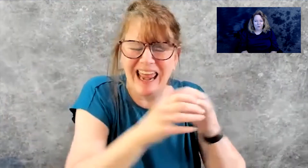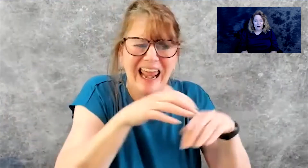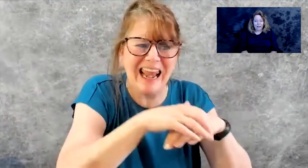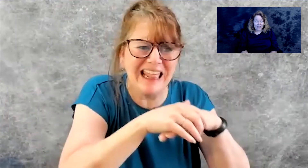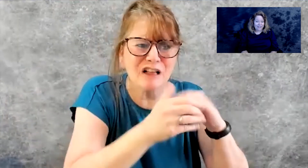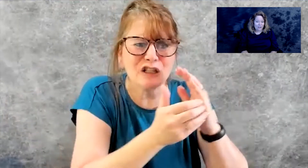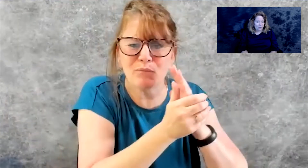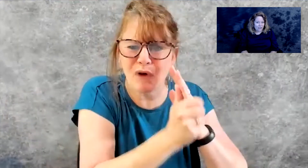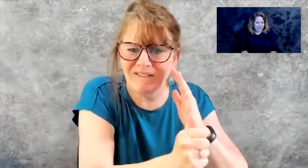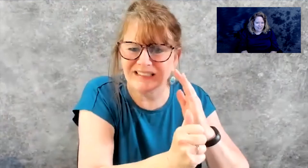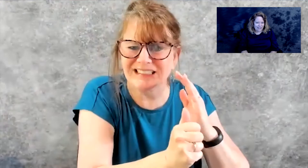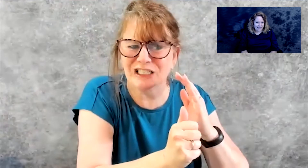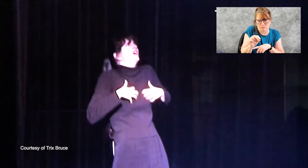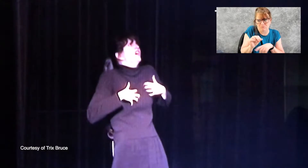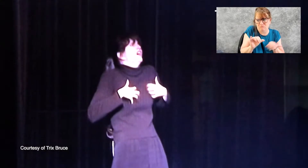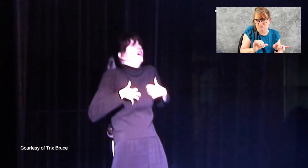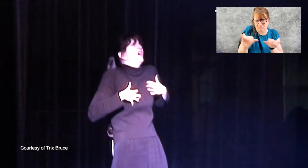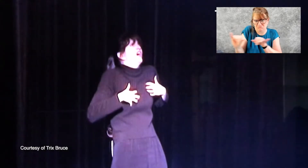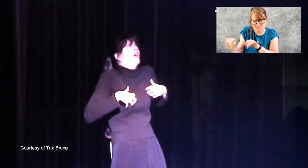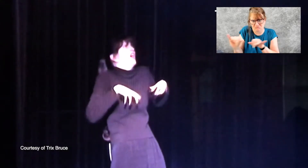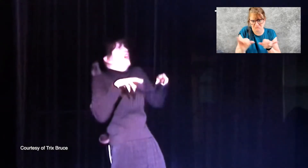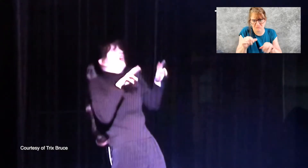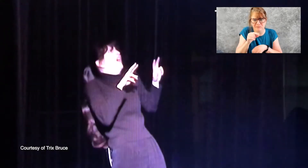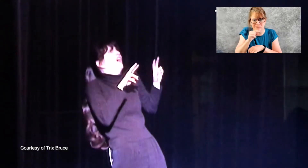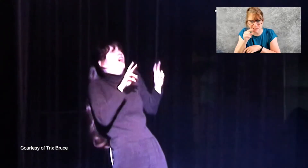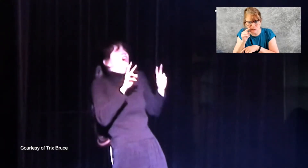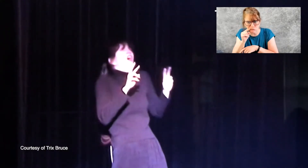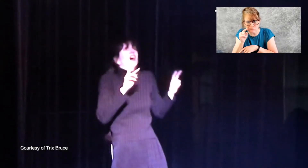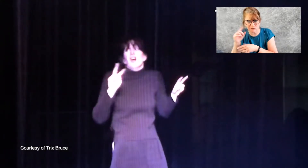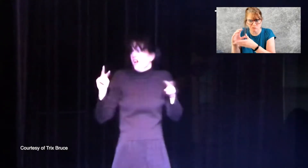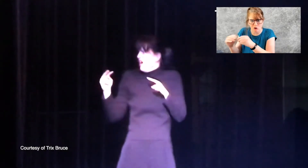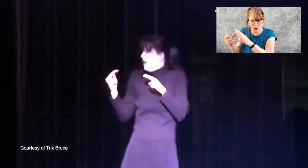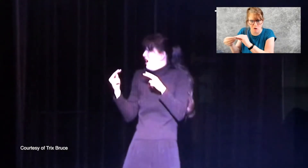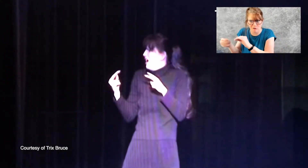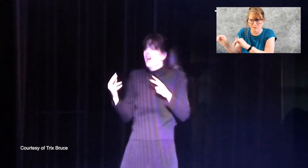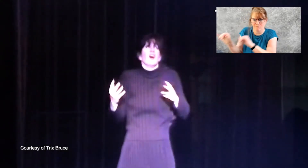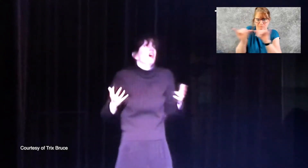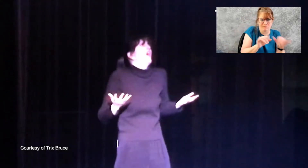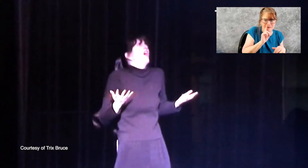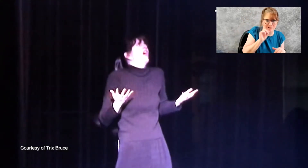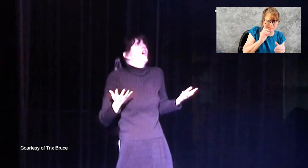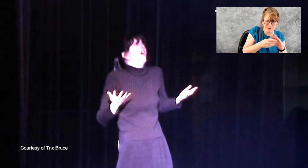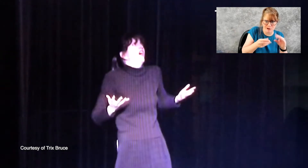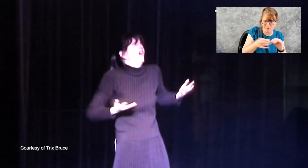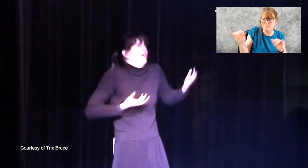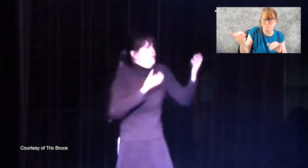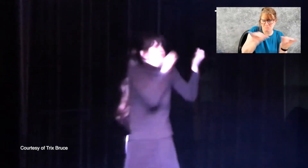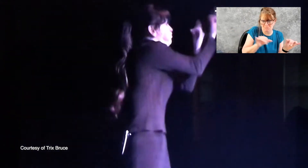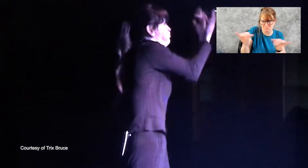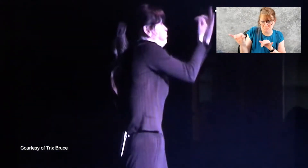that's their literacy. Deaf individuals can do anything that hearing people can do. You know, the